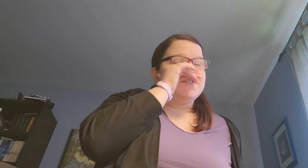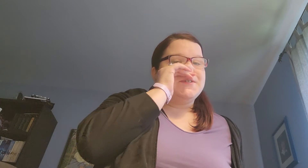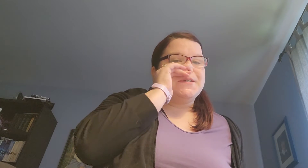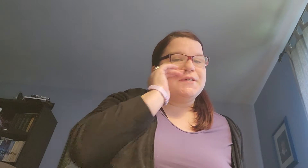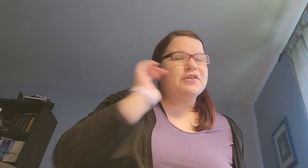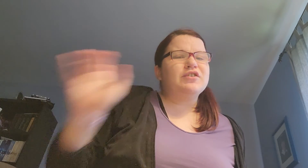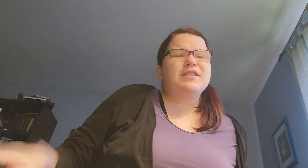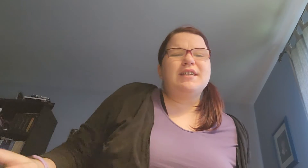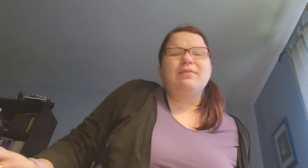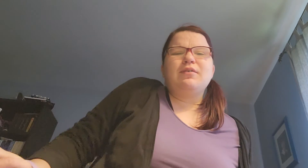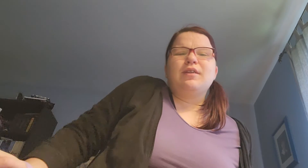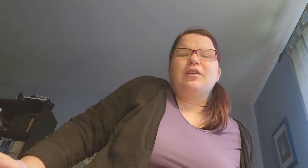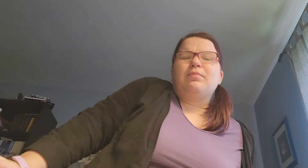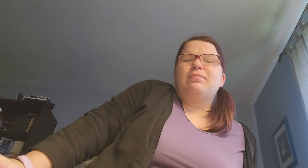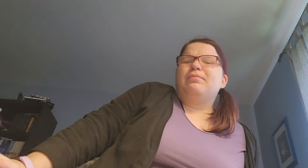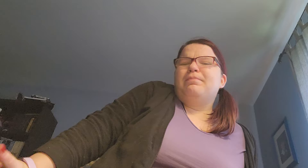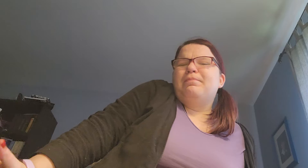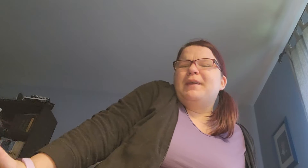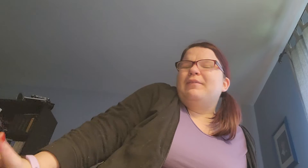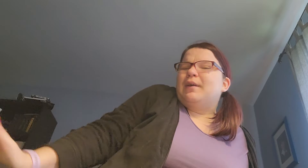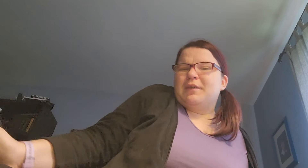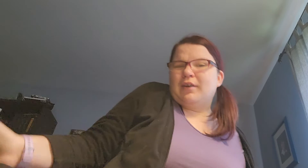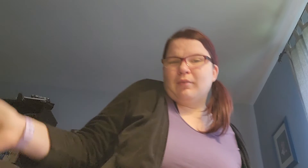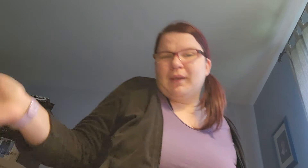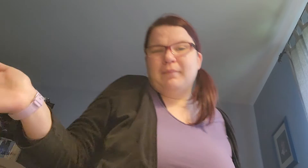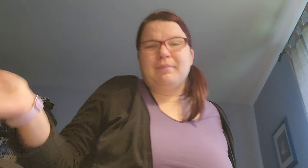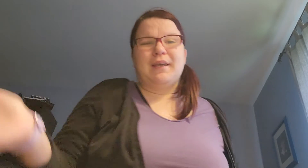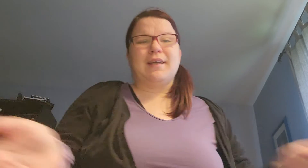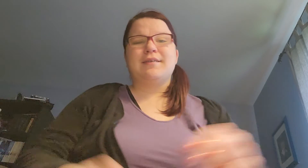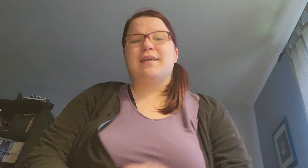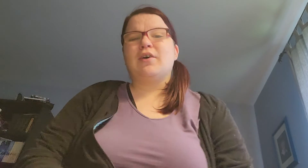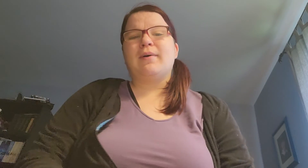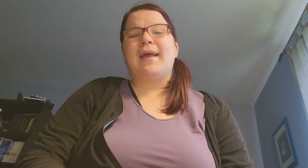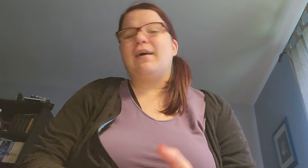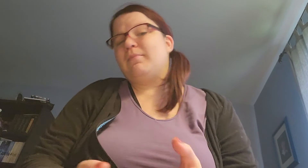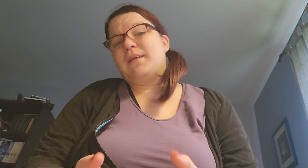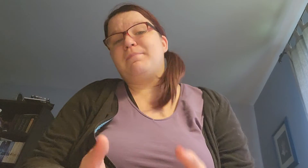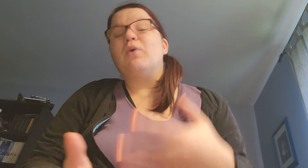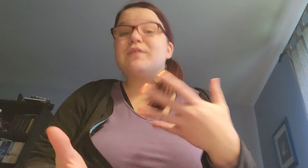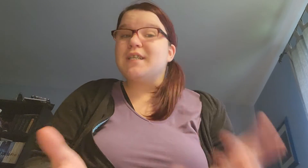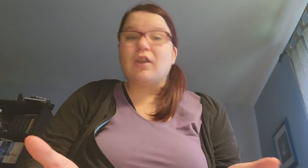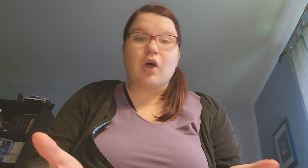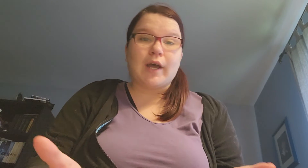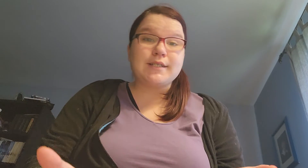And just to give you a little bit of an update on me. Because I know I haven't been posting a lot.